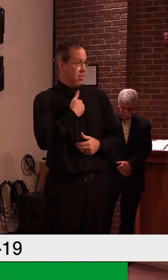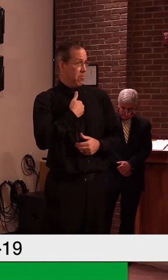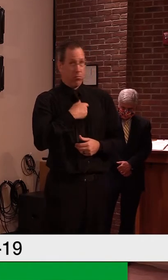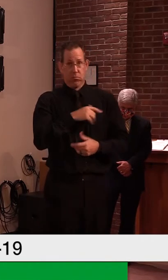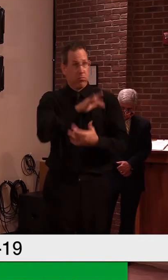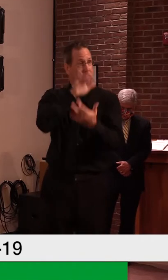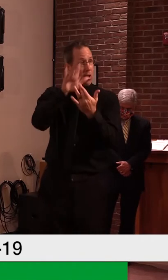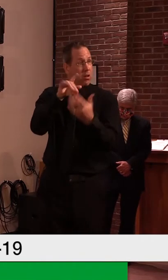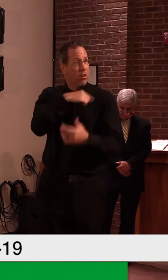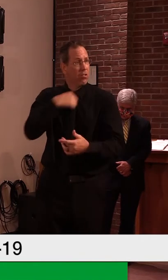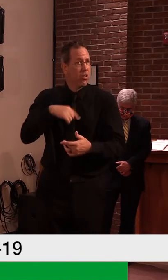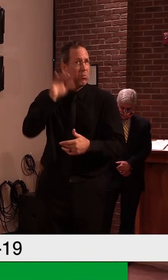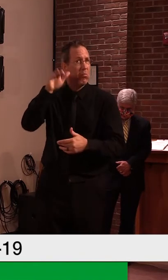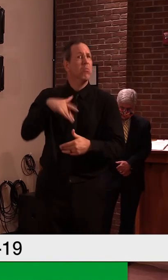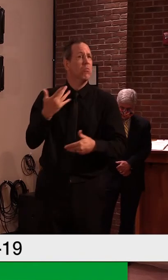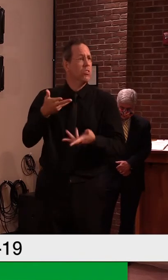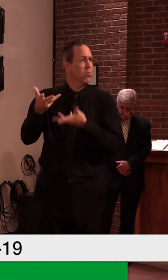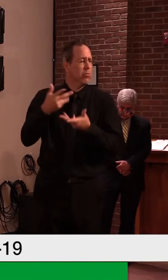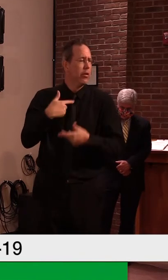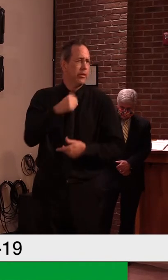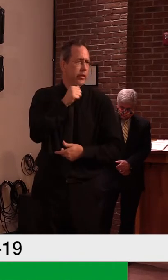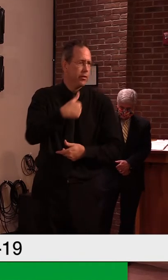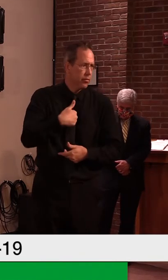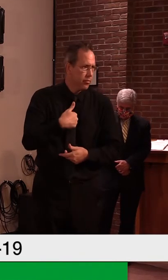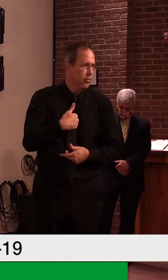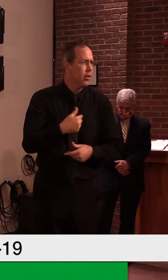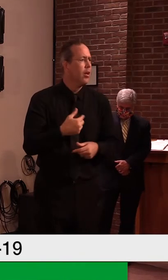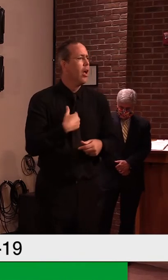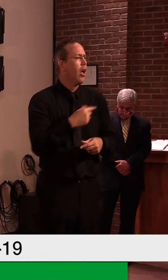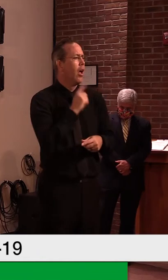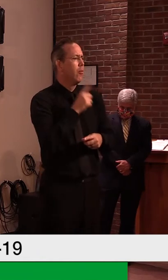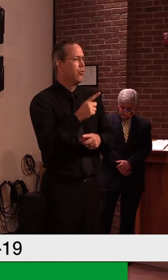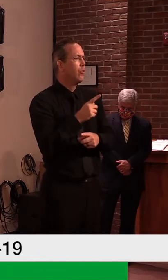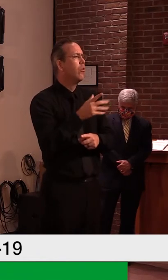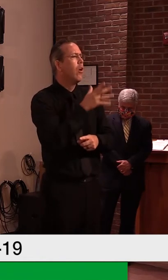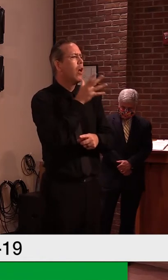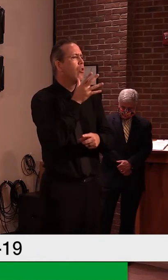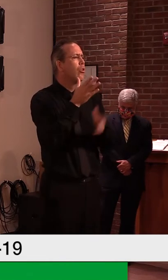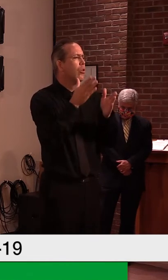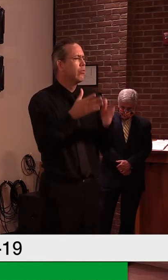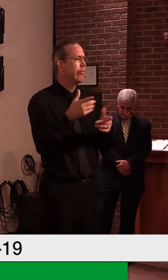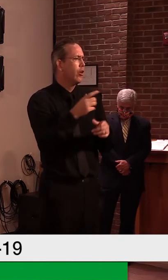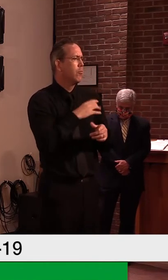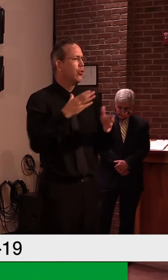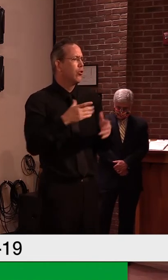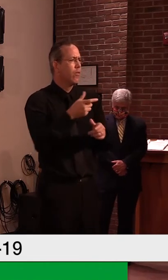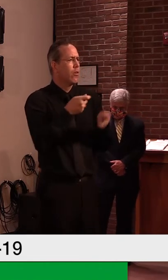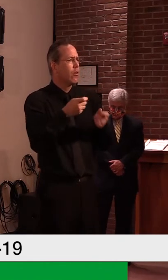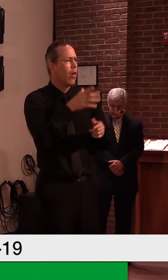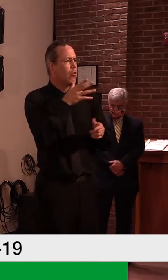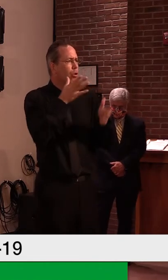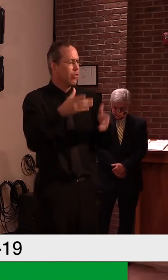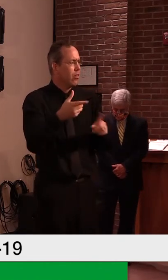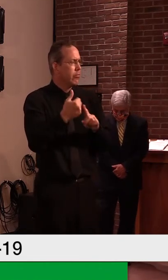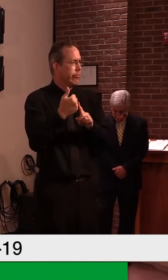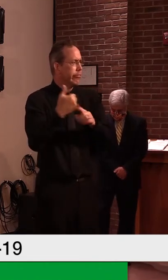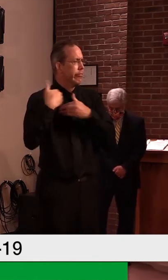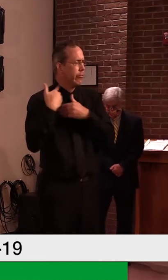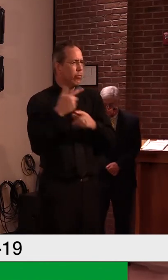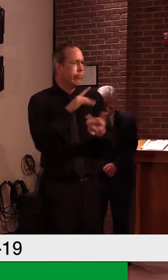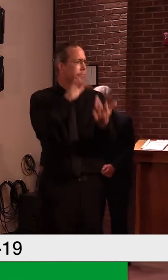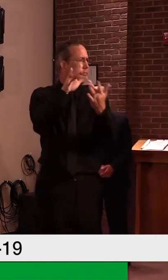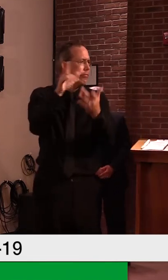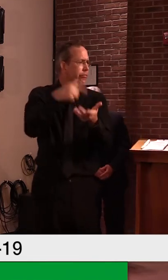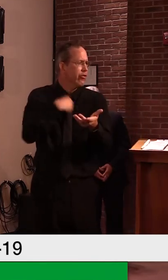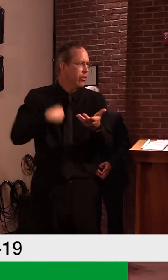I'm sure our, our Secretary of Agriculture is working on this and, and I'm not even sure if we're the only state, uh,